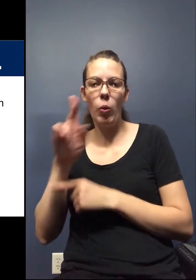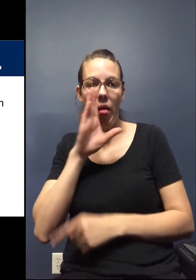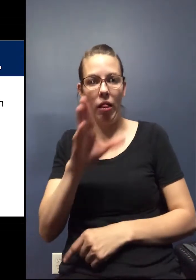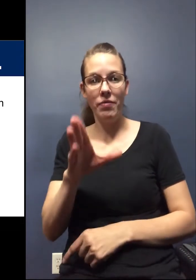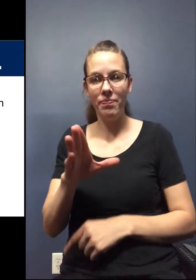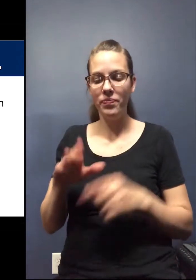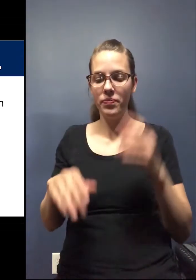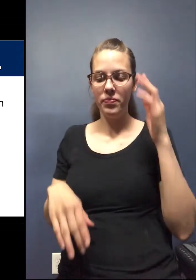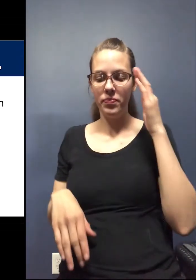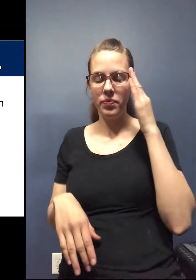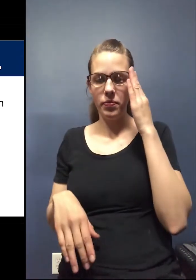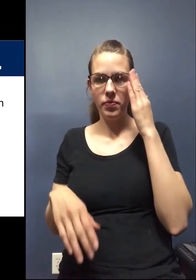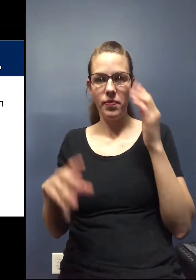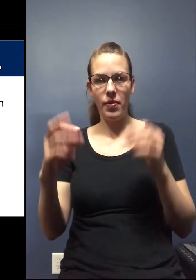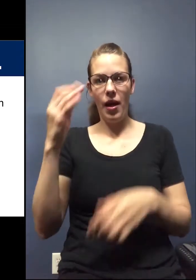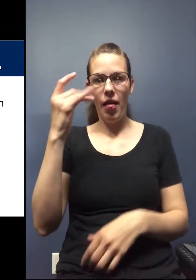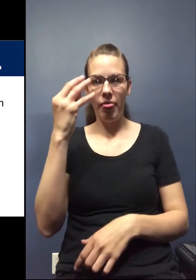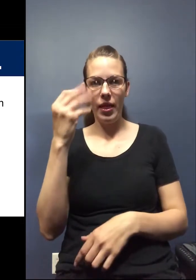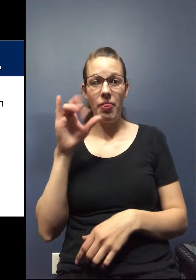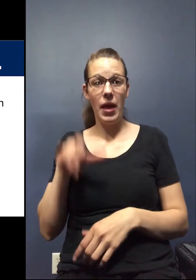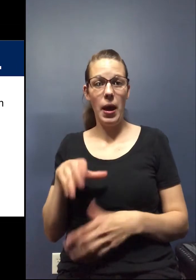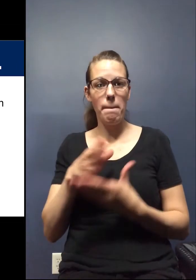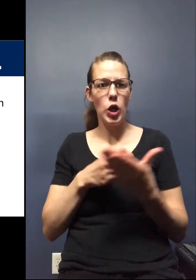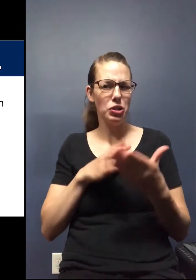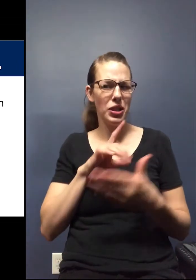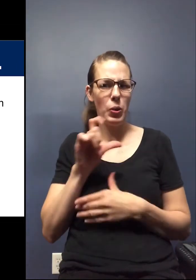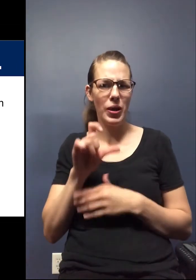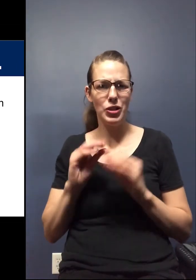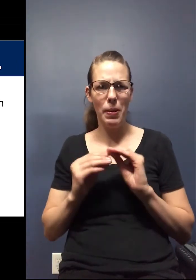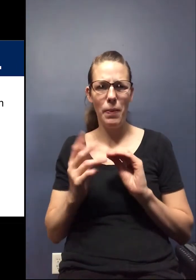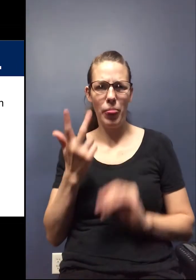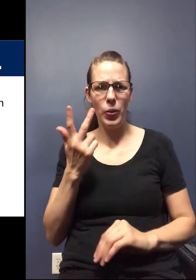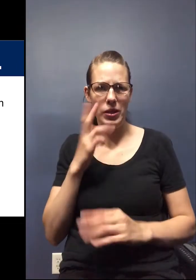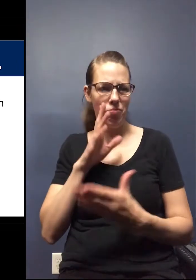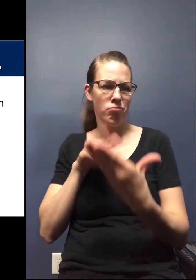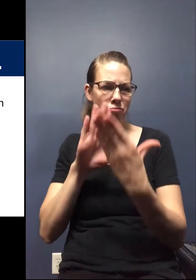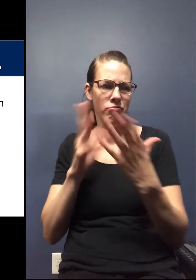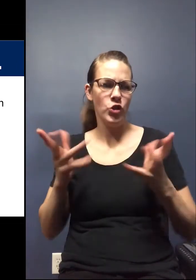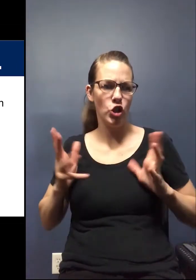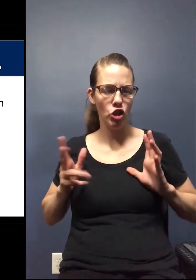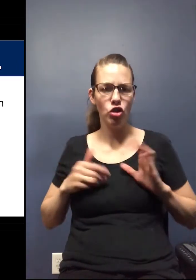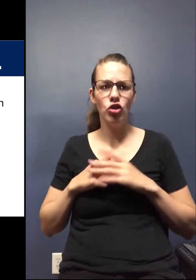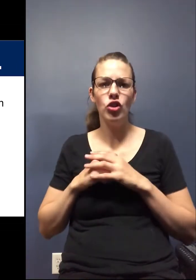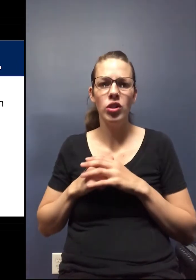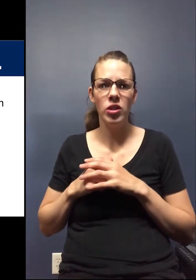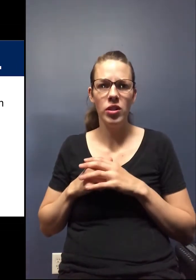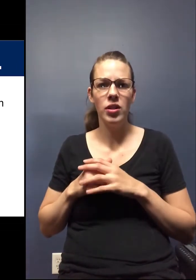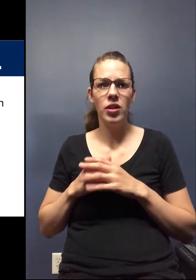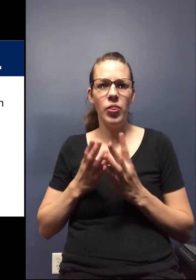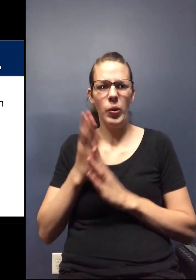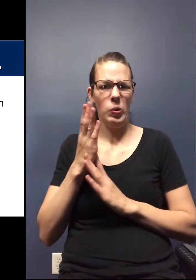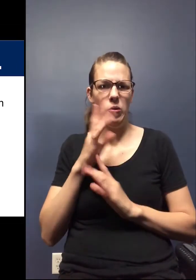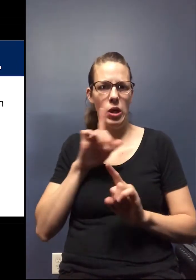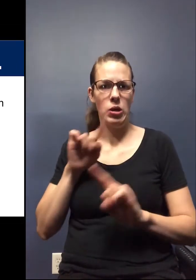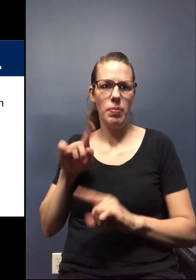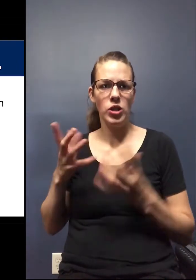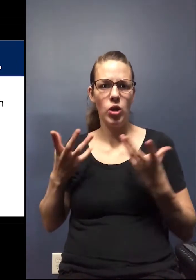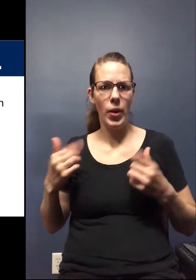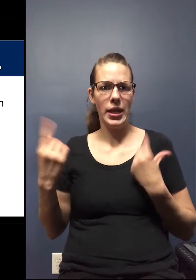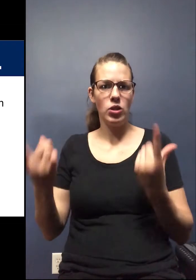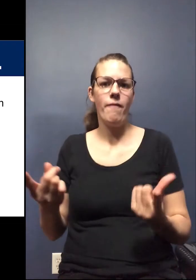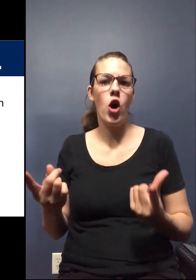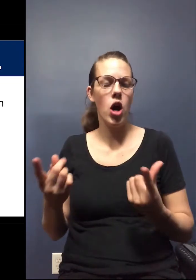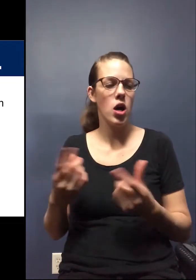I think that maybe partially question three has been addressed through some of the responses so